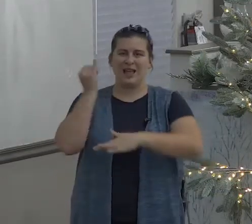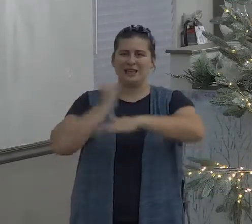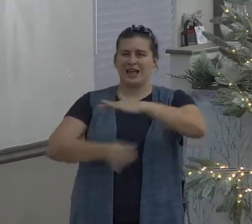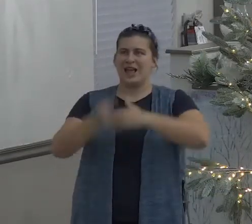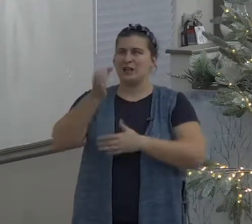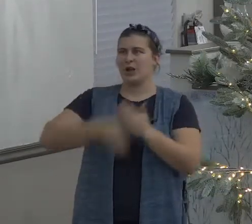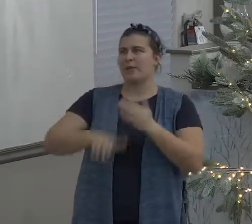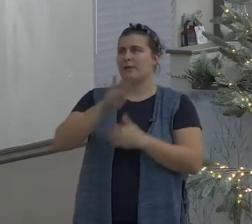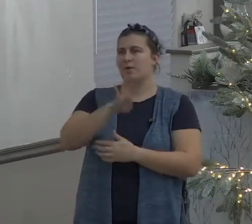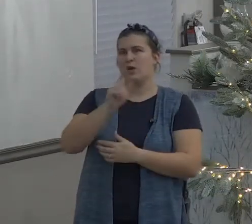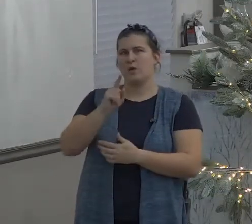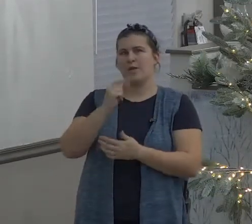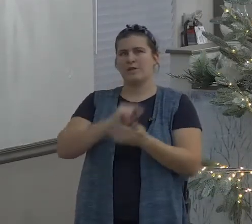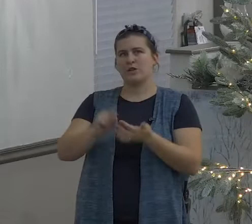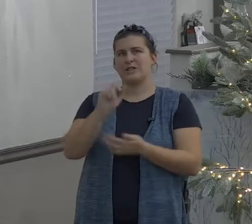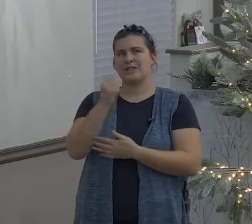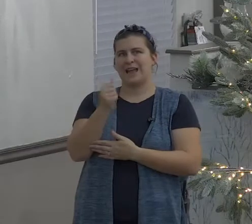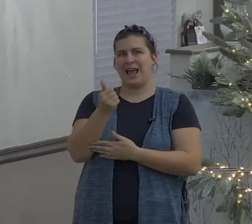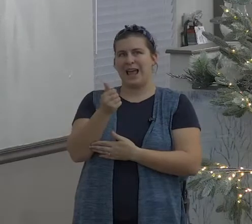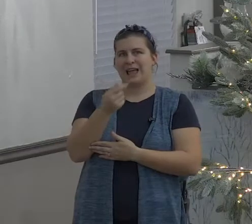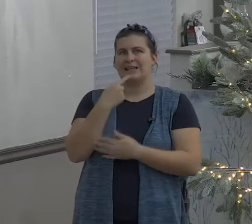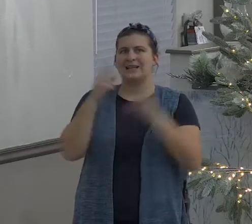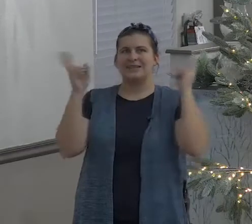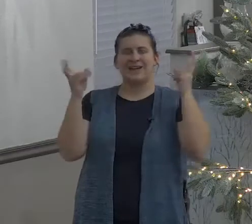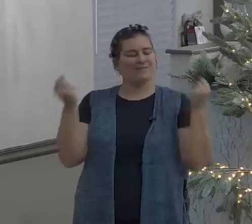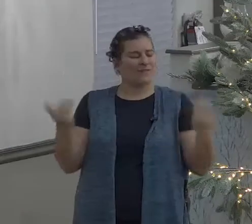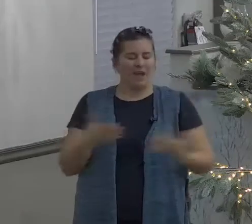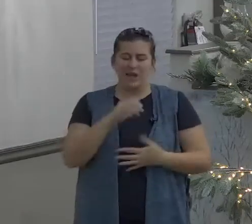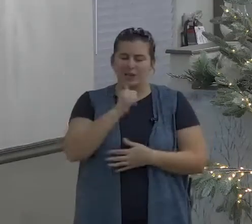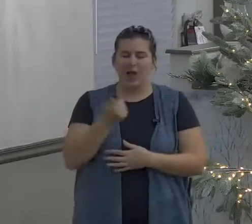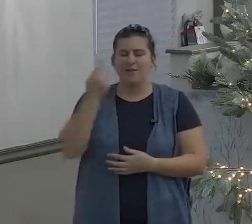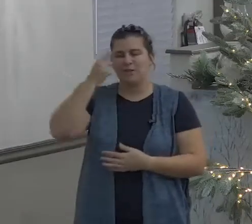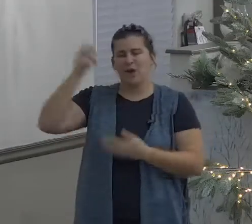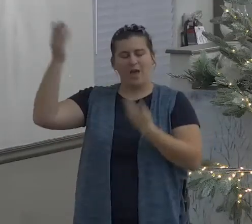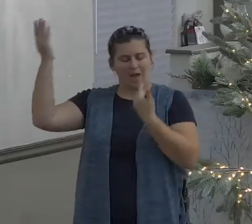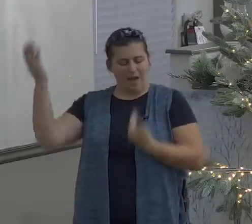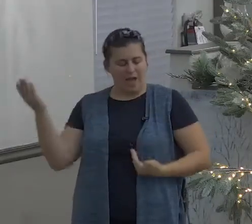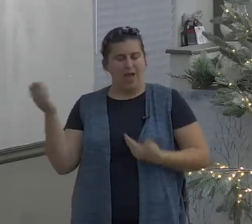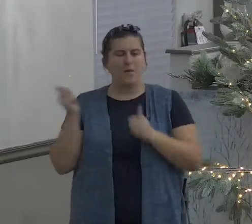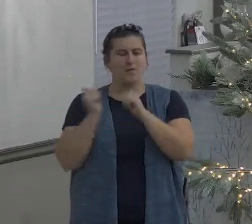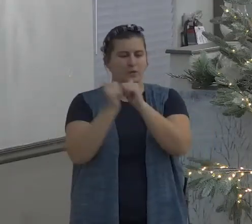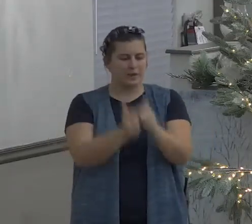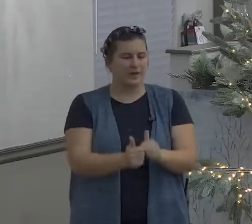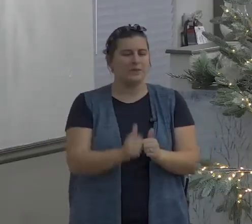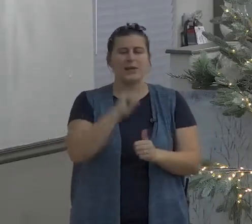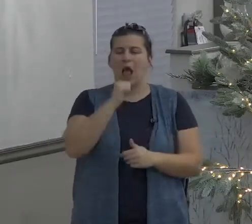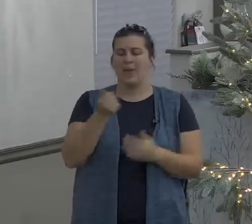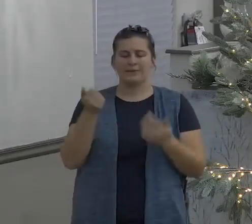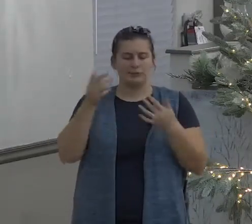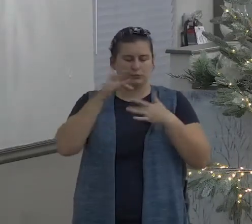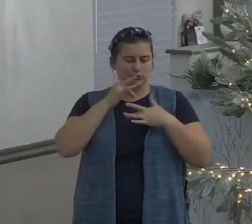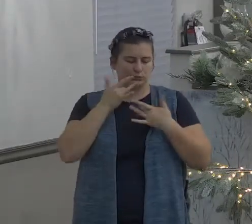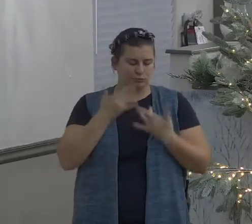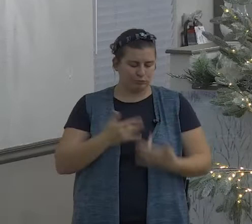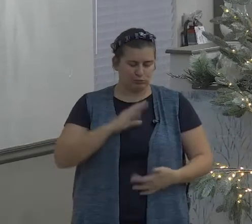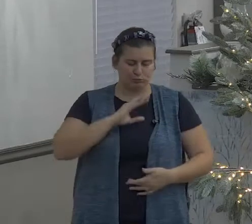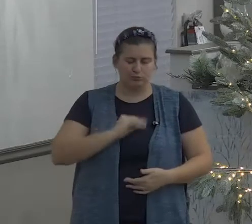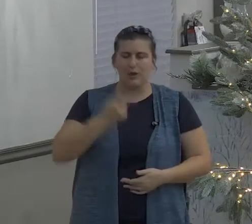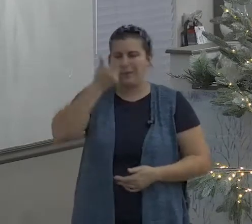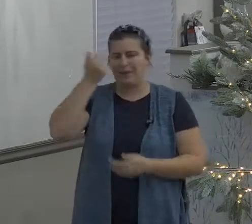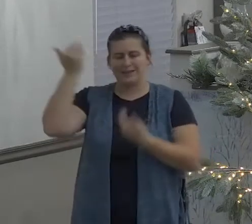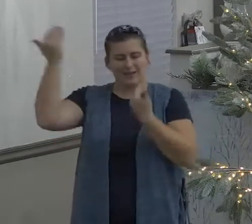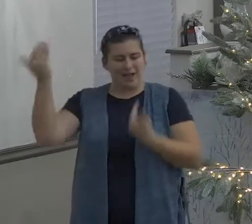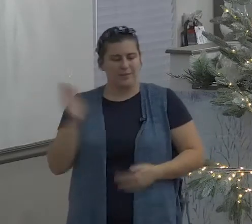isn't it great that God is with us one of the most comforting passages in all of God's word is